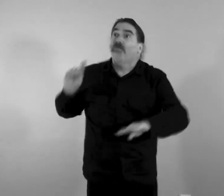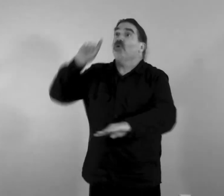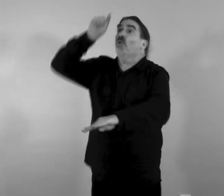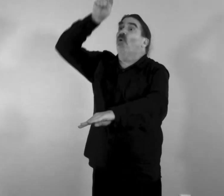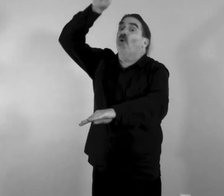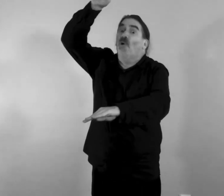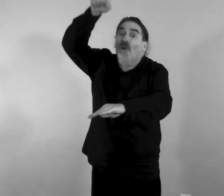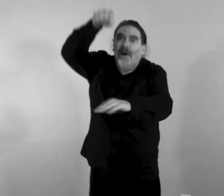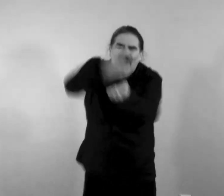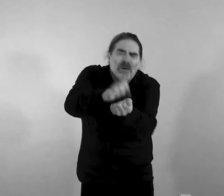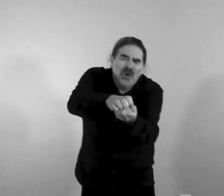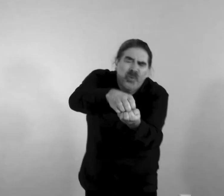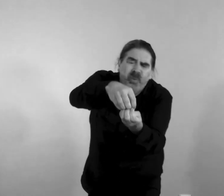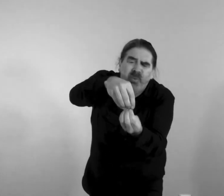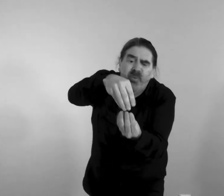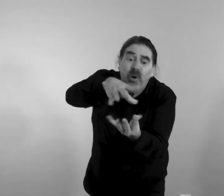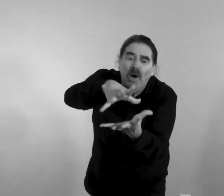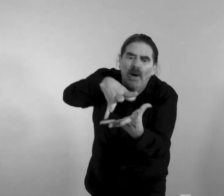sponge bombs